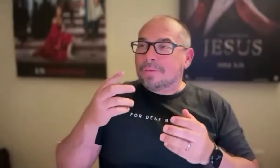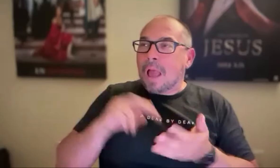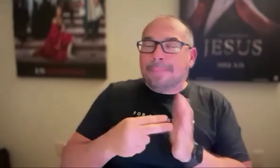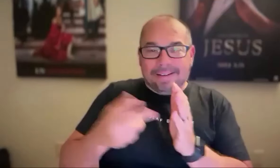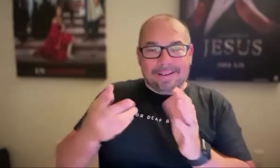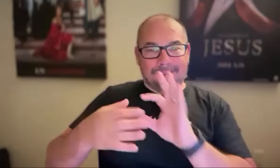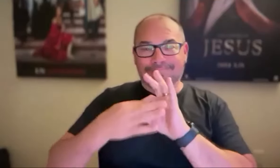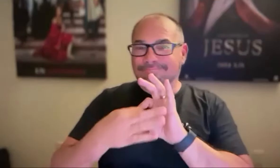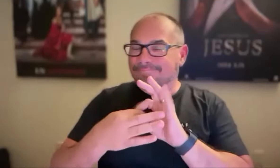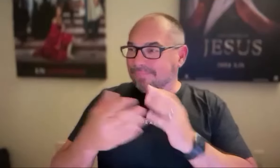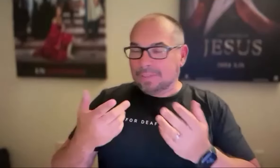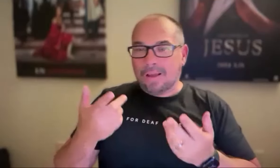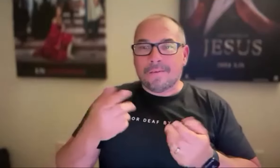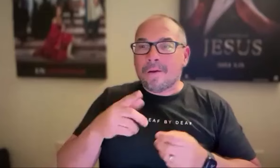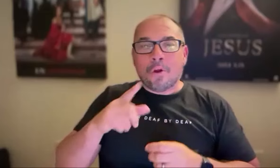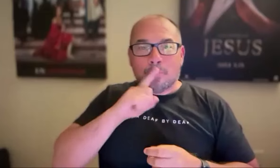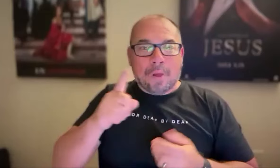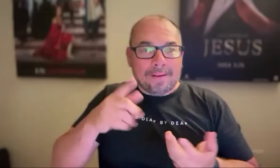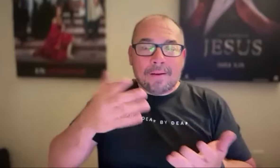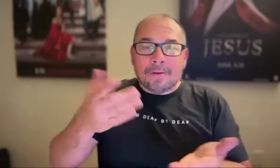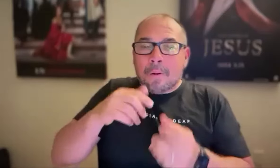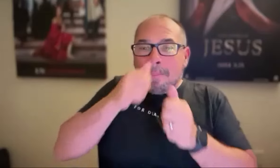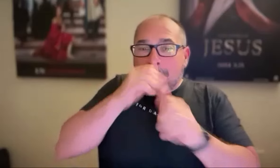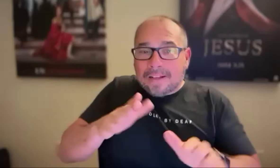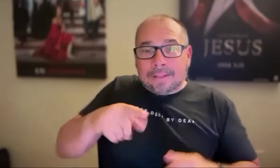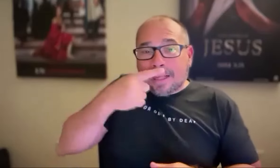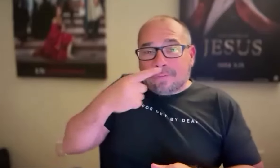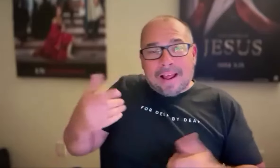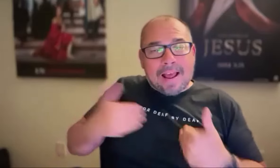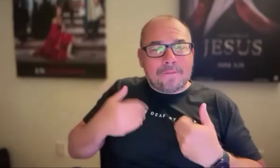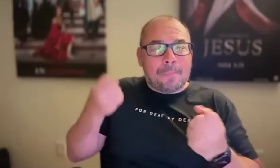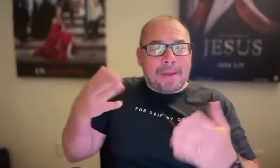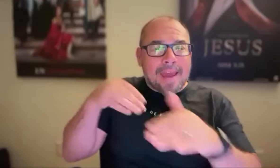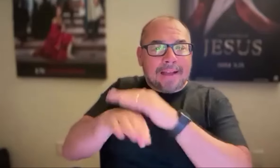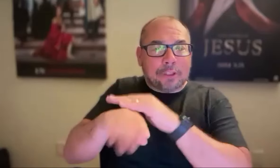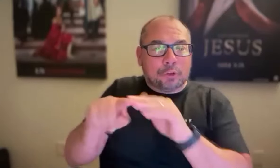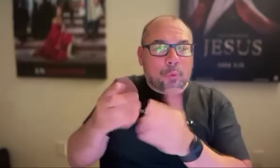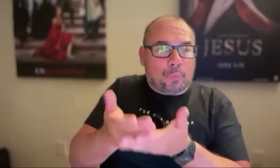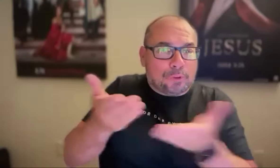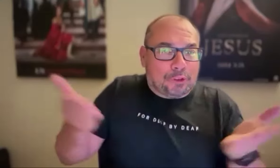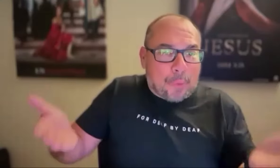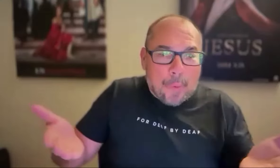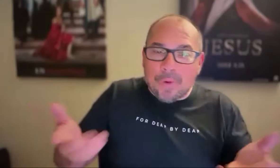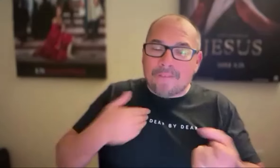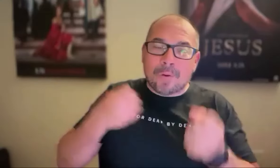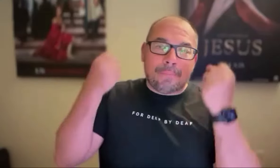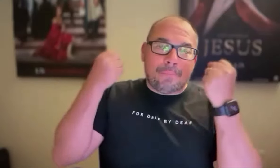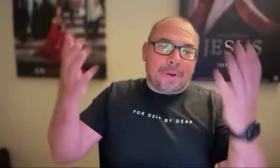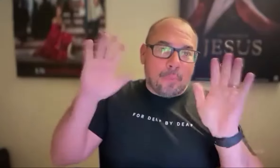language is their language. And, you know, I'm blessed to have access to resources. mean,